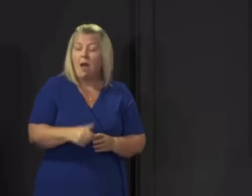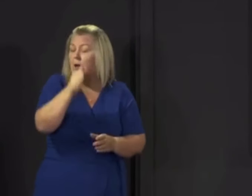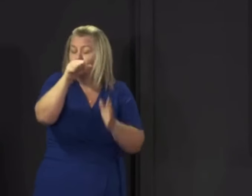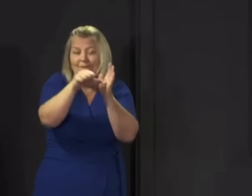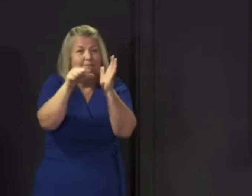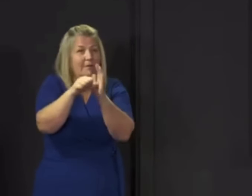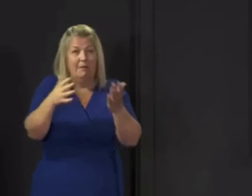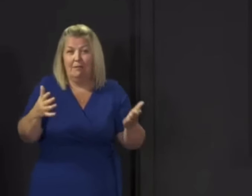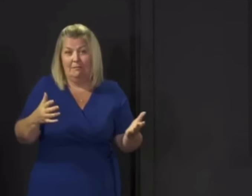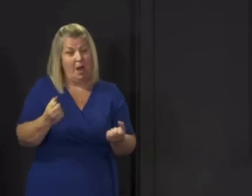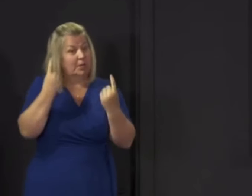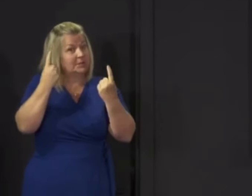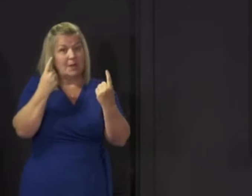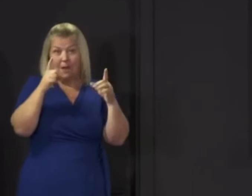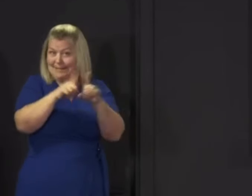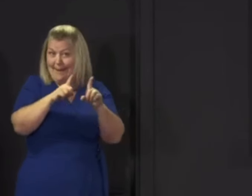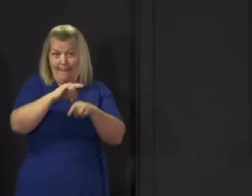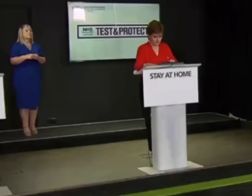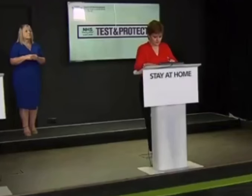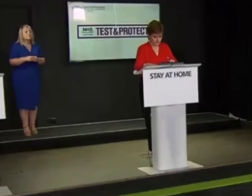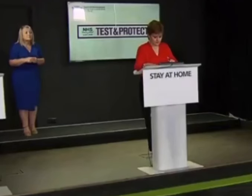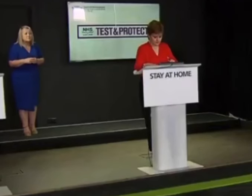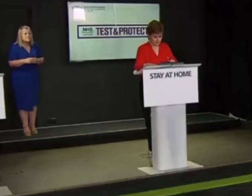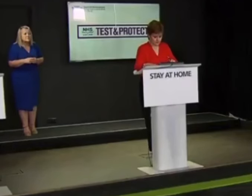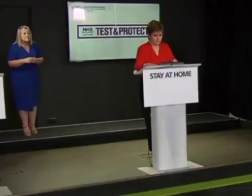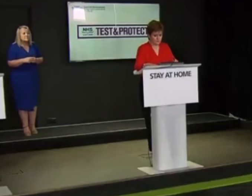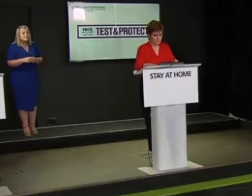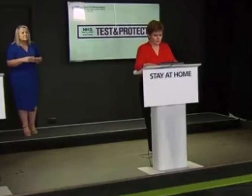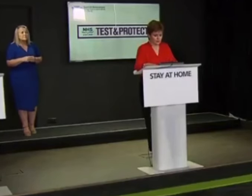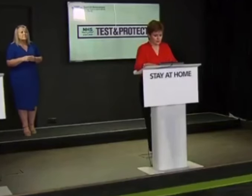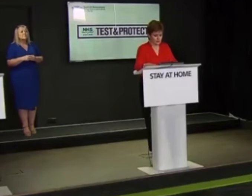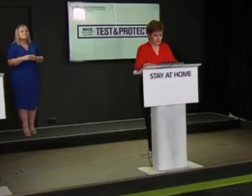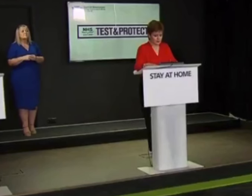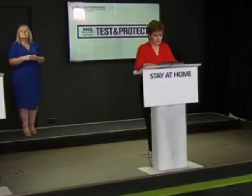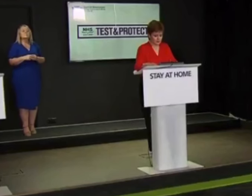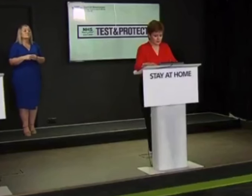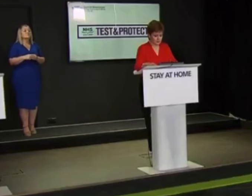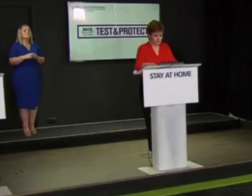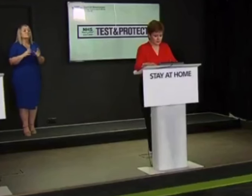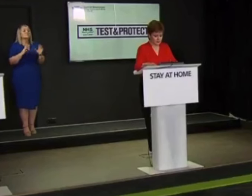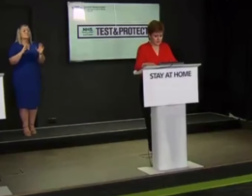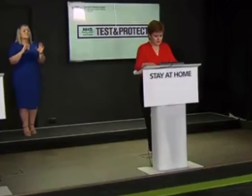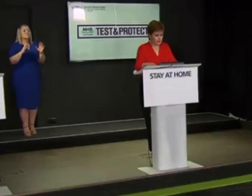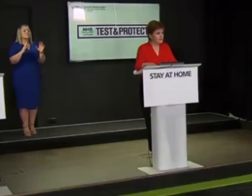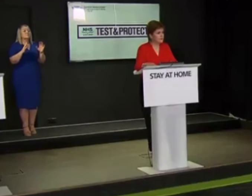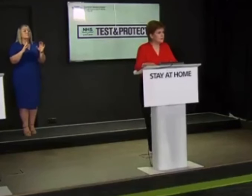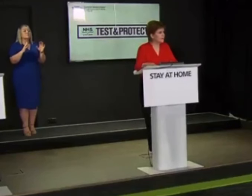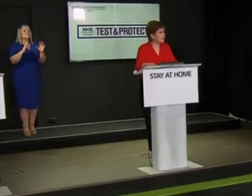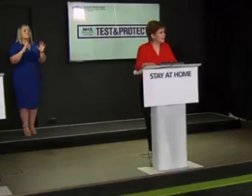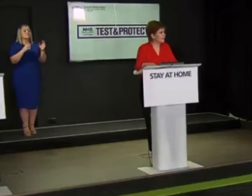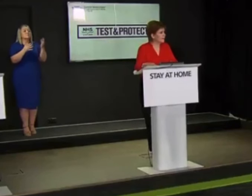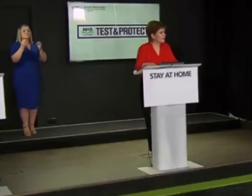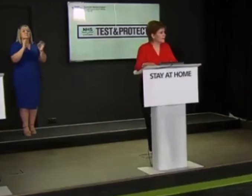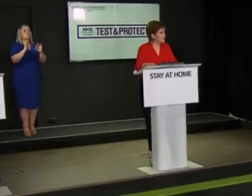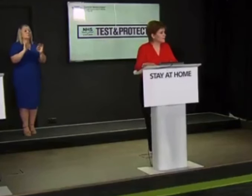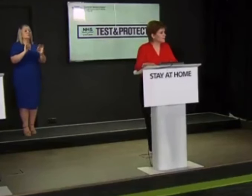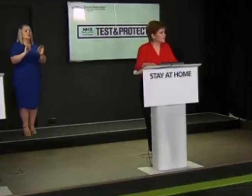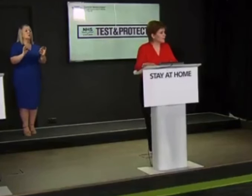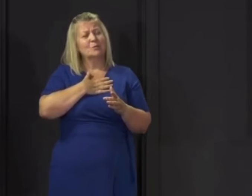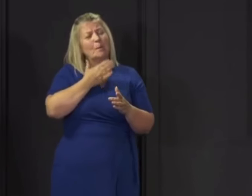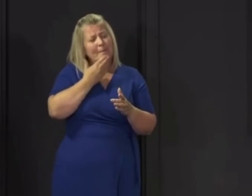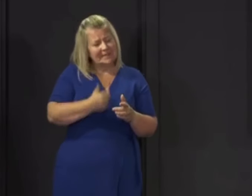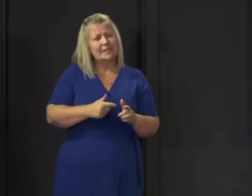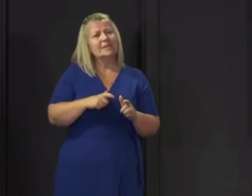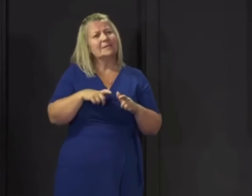down now. We're gonna go to some questions. Right. We cannae hear you, Archie. You're on mute. Press the mute button. Oh, I just